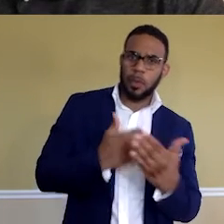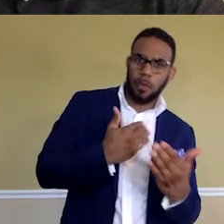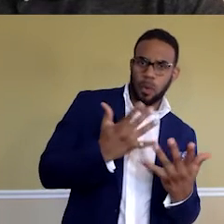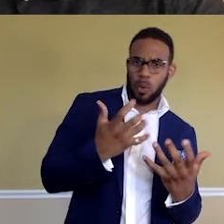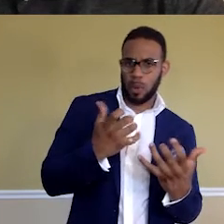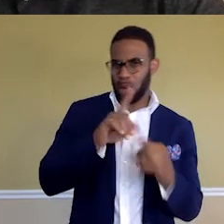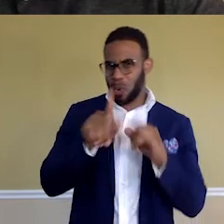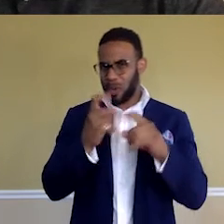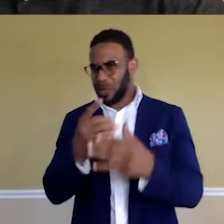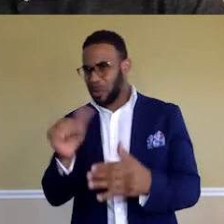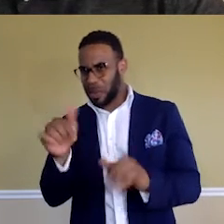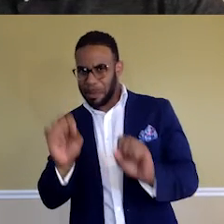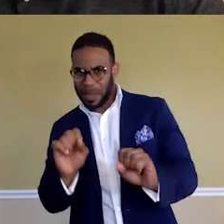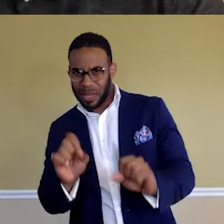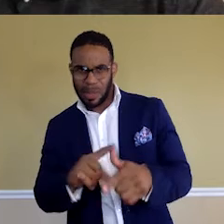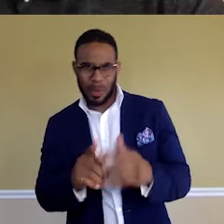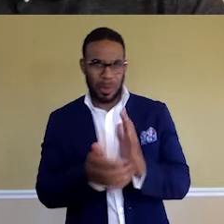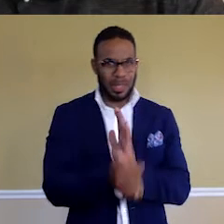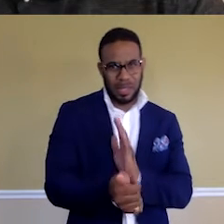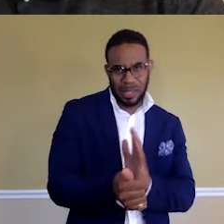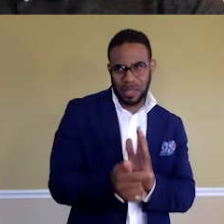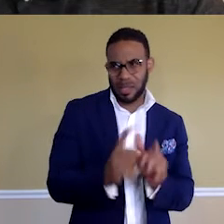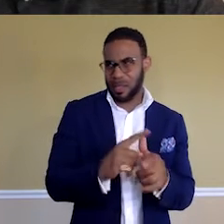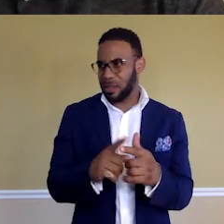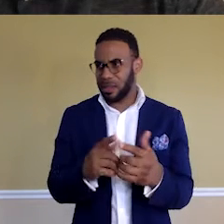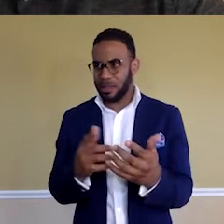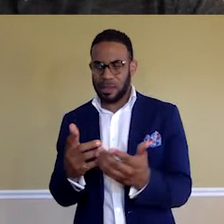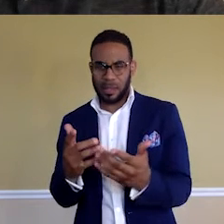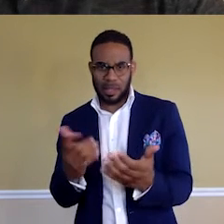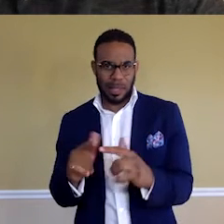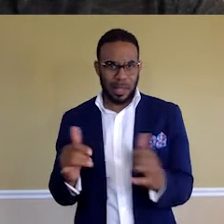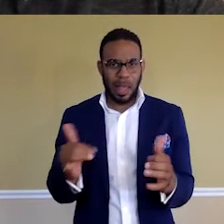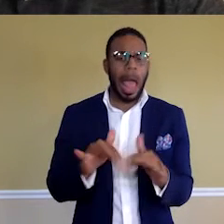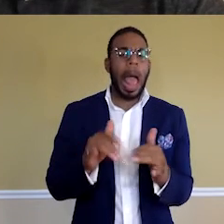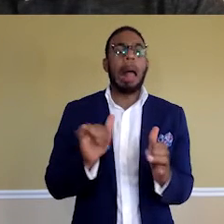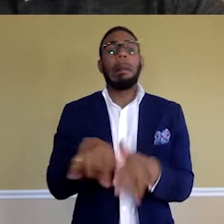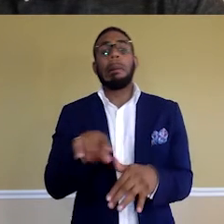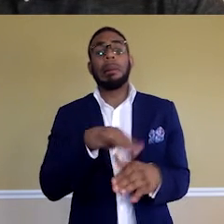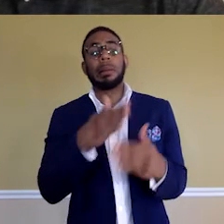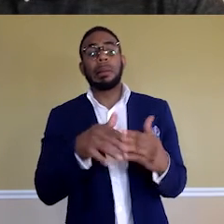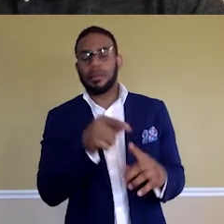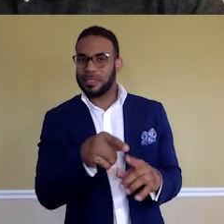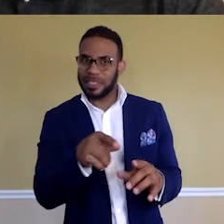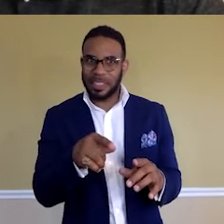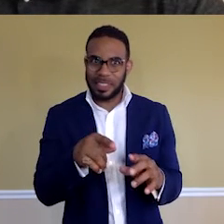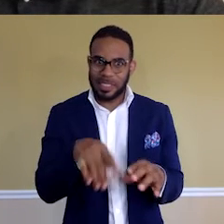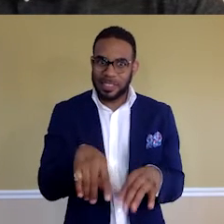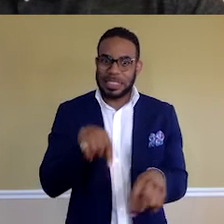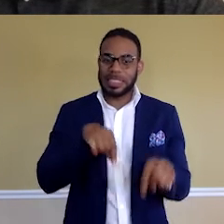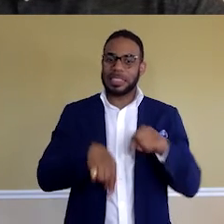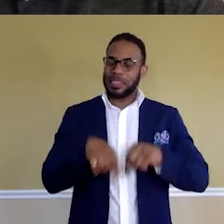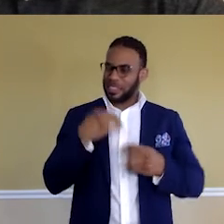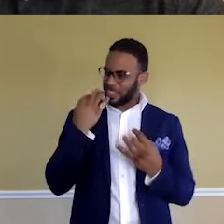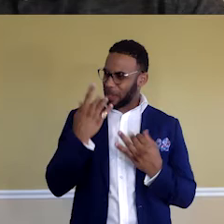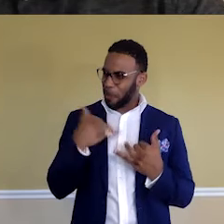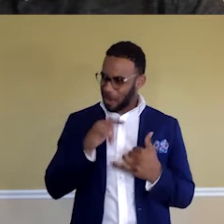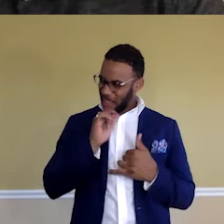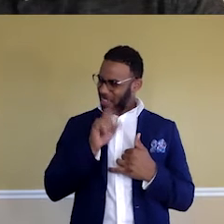question someone's ability or skills or, you know, kind of think like, well, how did they end up there? Kind of take a step back and think like, would I ask this to somebody